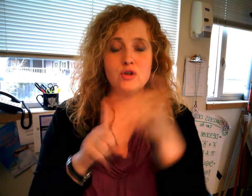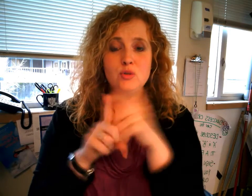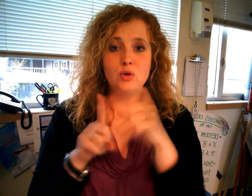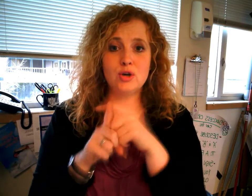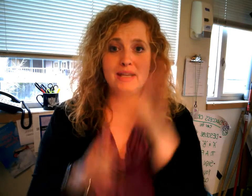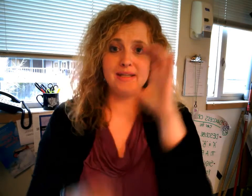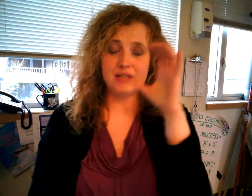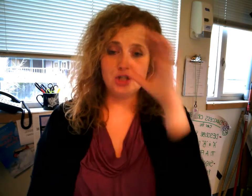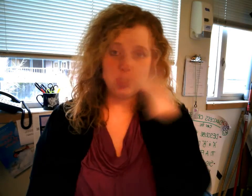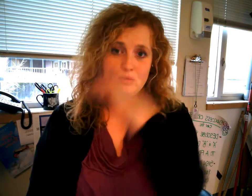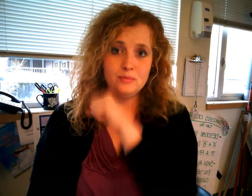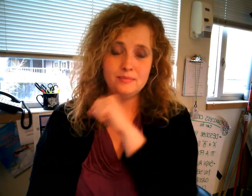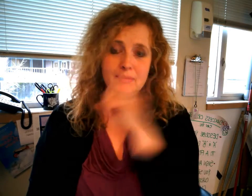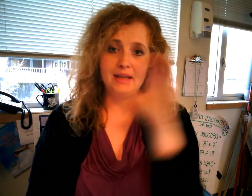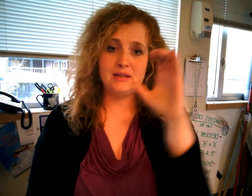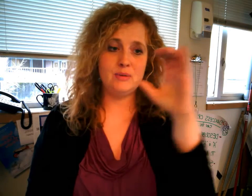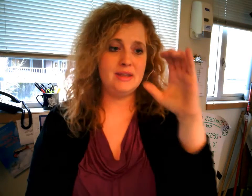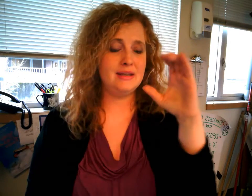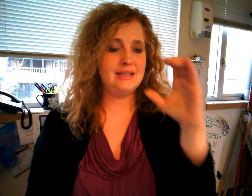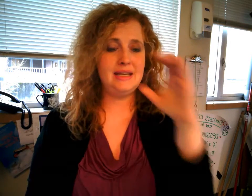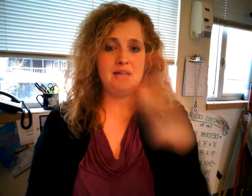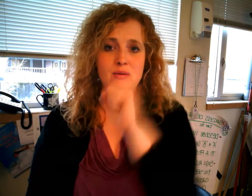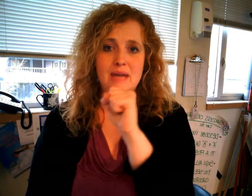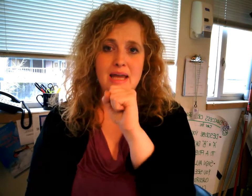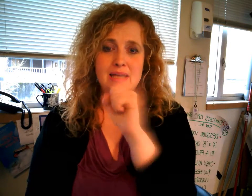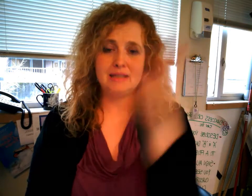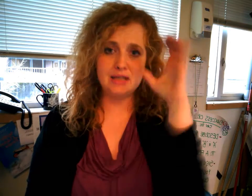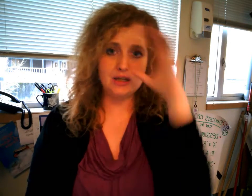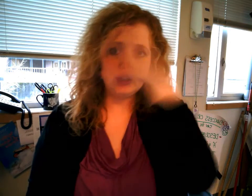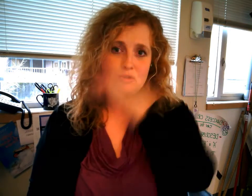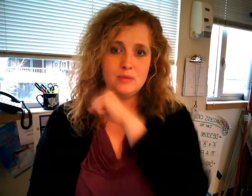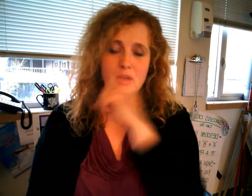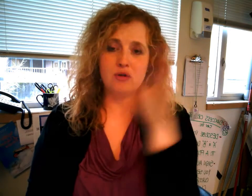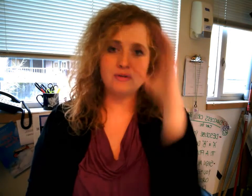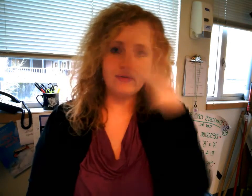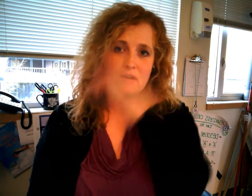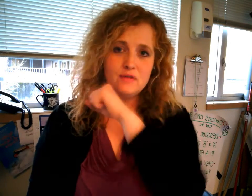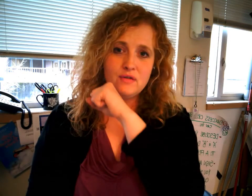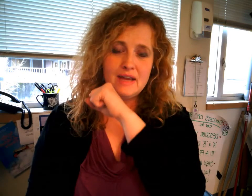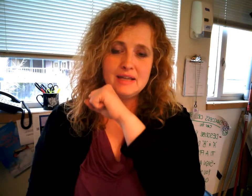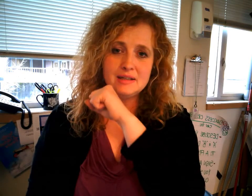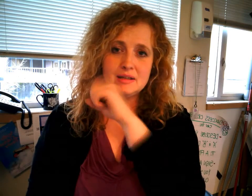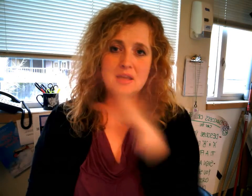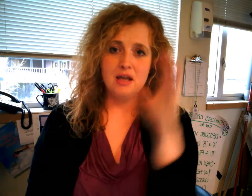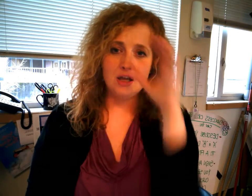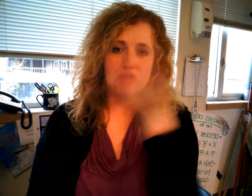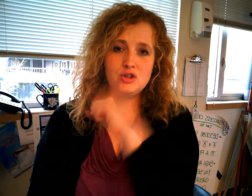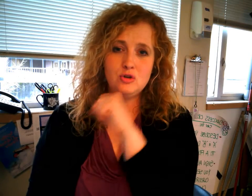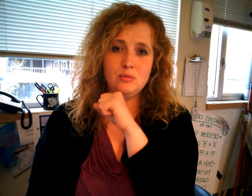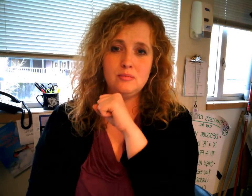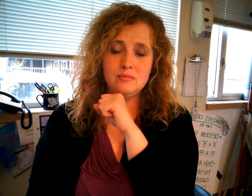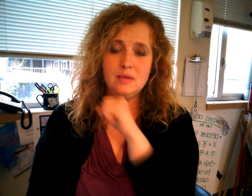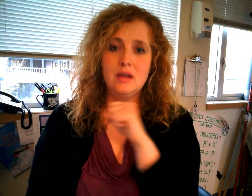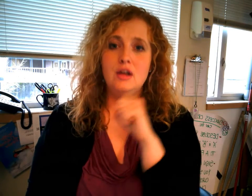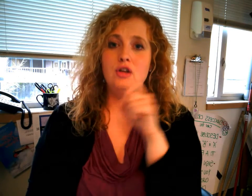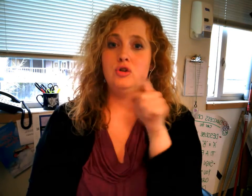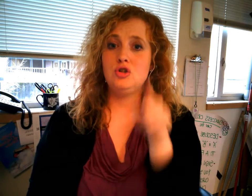word is assume it's with a c to an s assume and it goes in front of your face assume you should